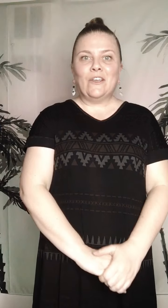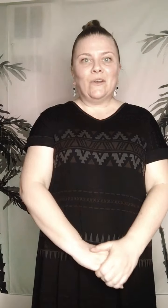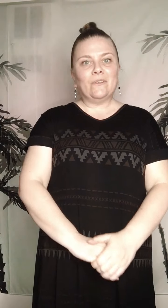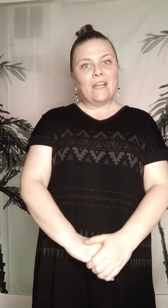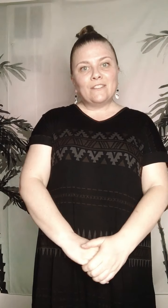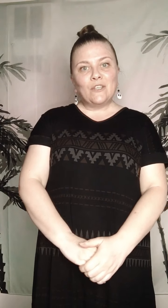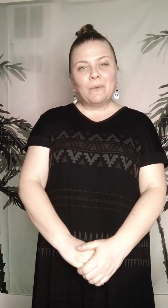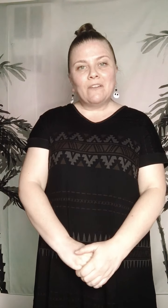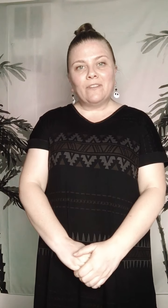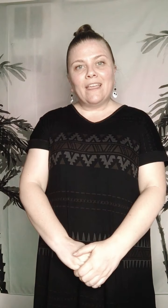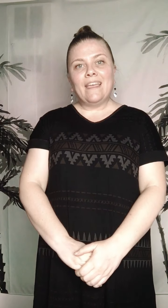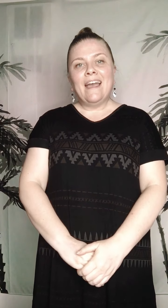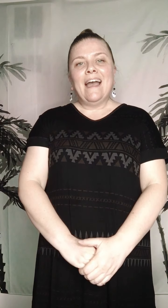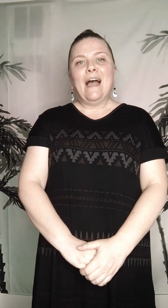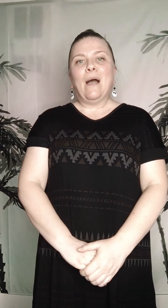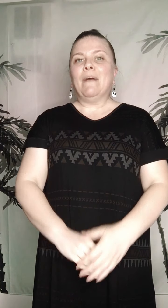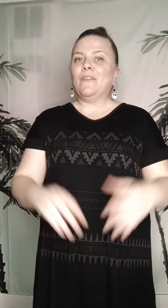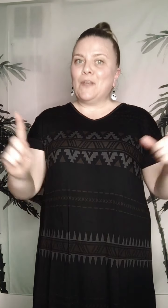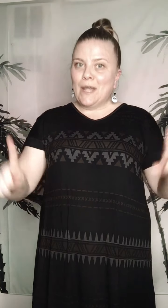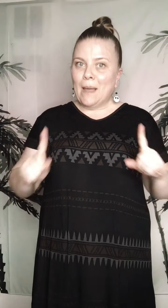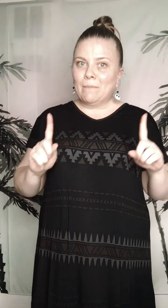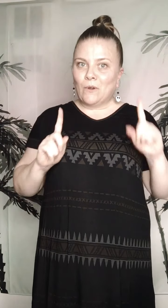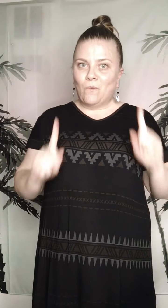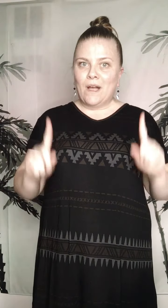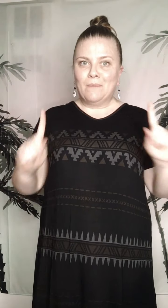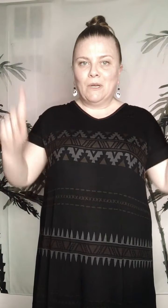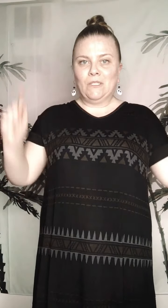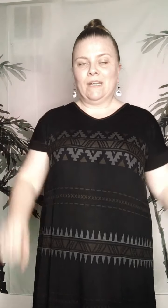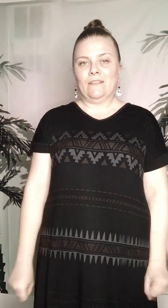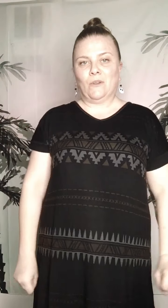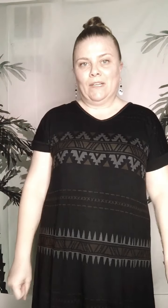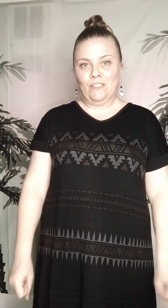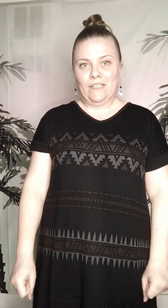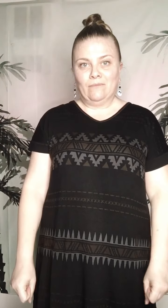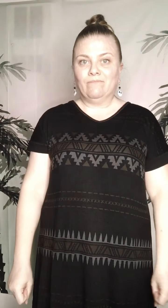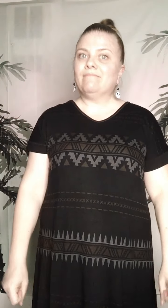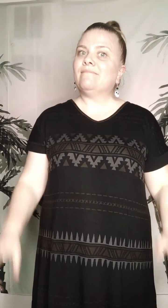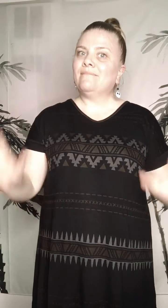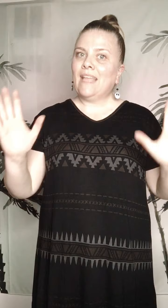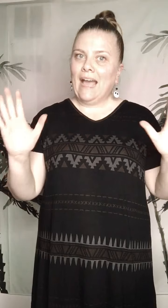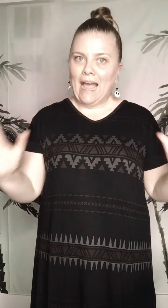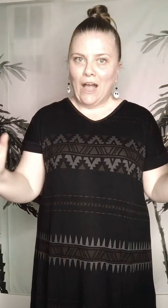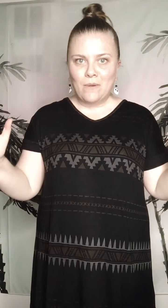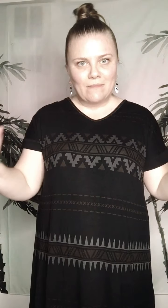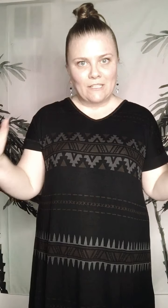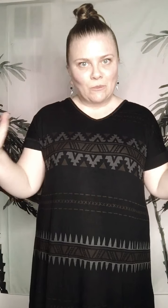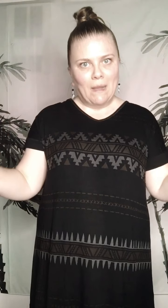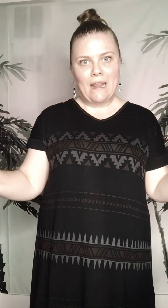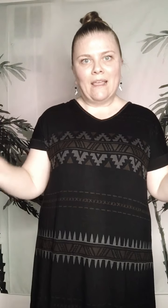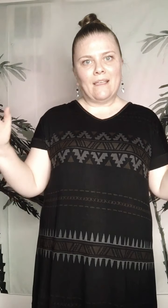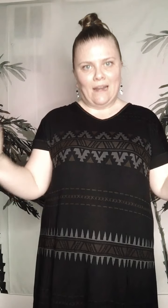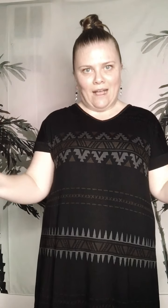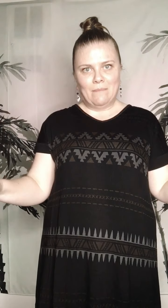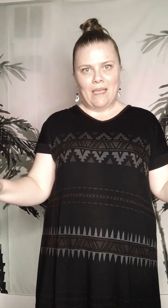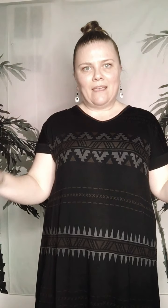talk to you briefly about the number one most asked question. How much money can I make